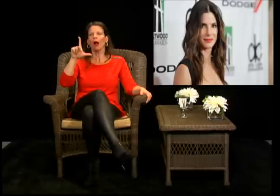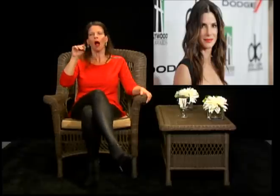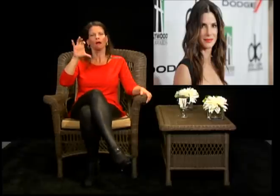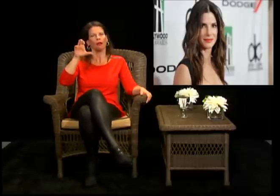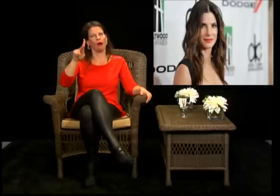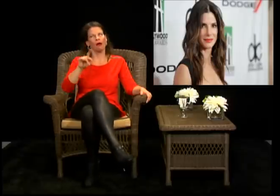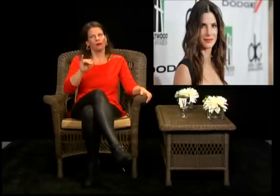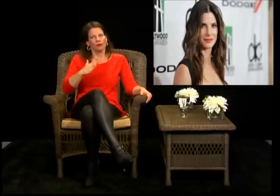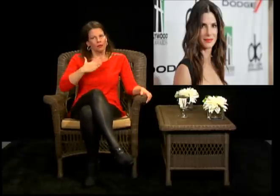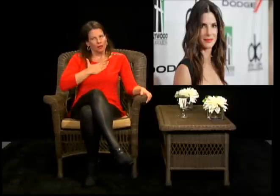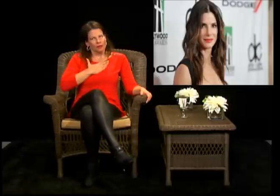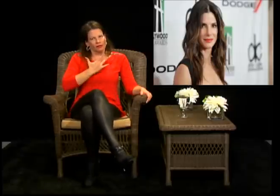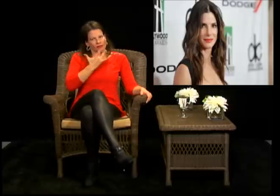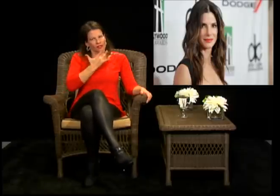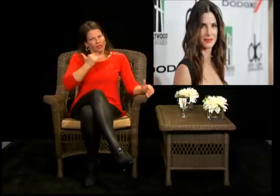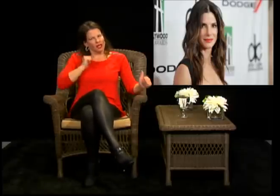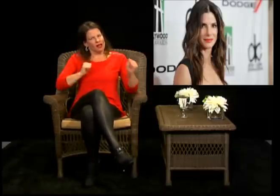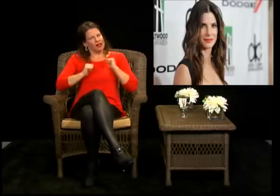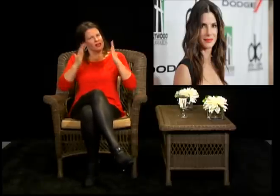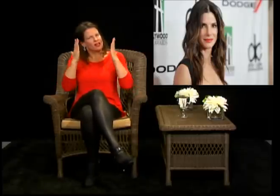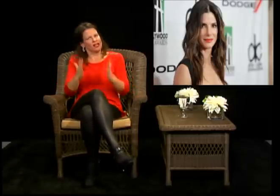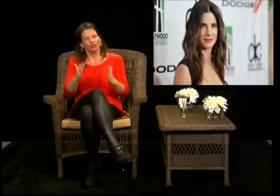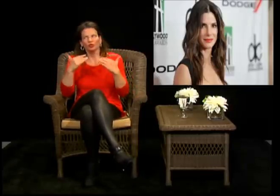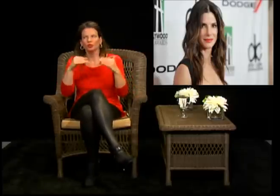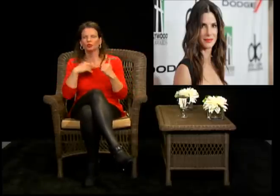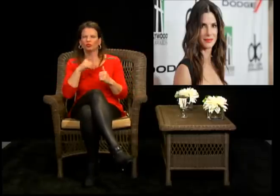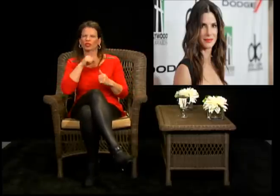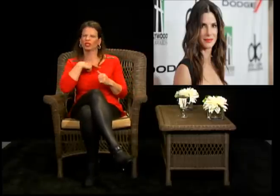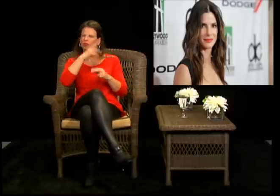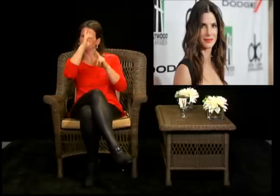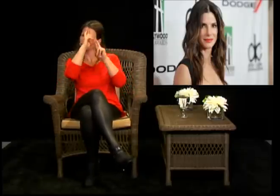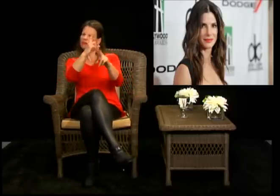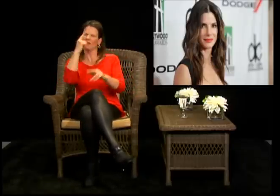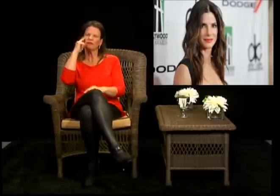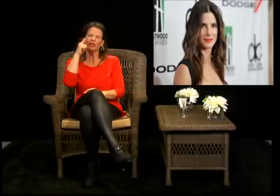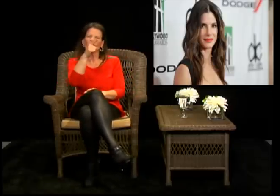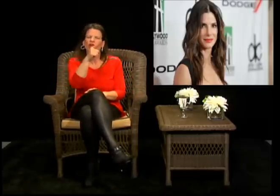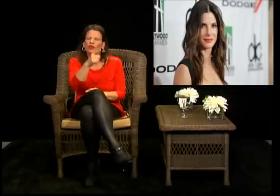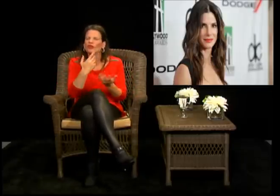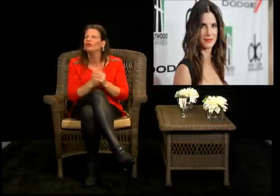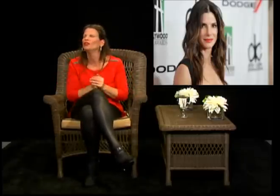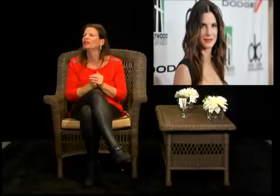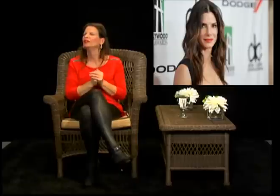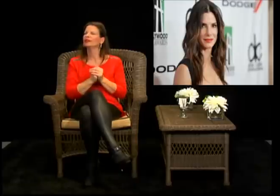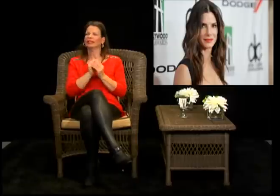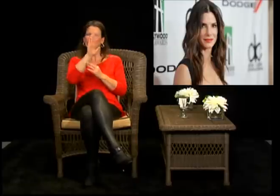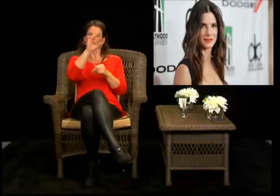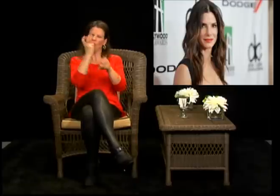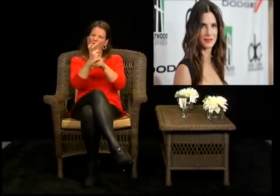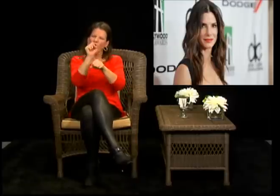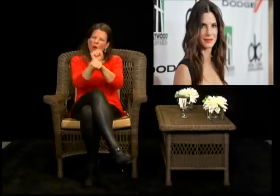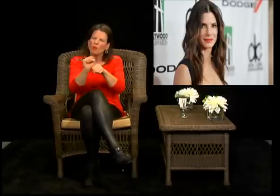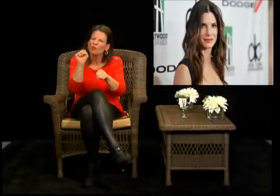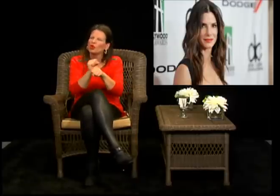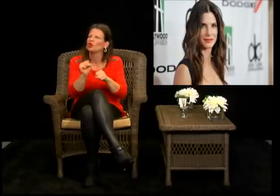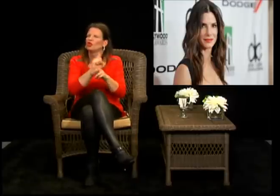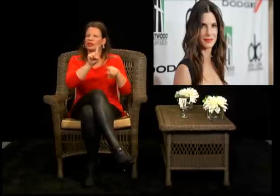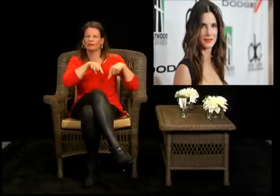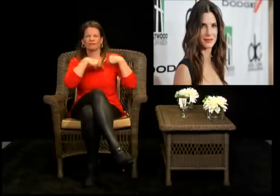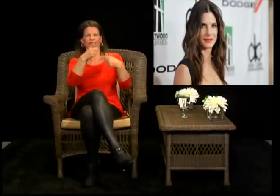that. So I'd like to talk about Sandra Bullock. She is absolutely my favorite actress. I have so much respect for